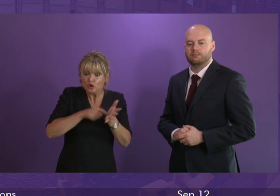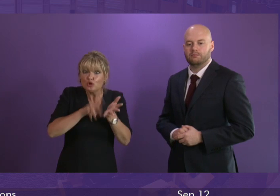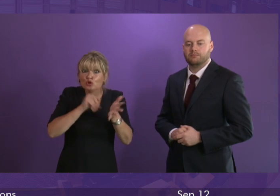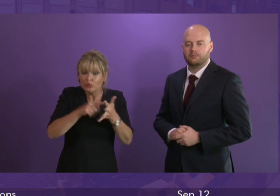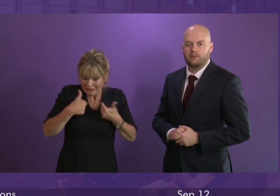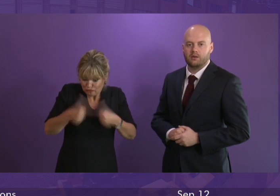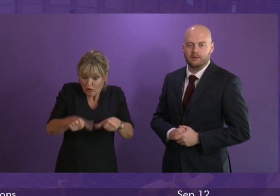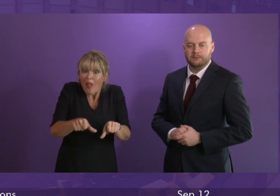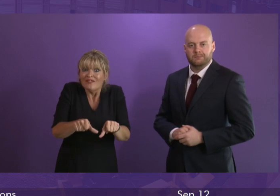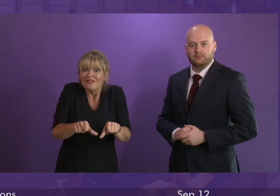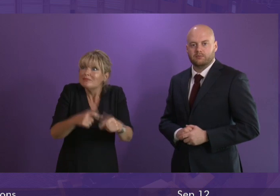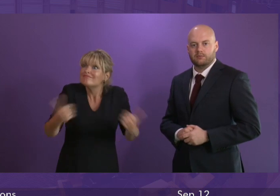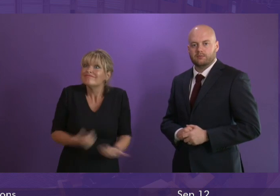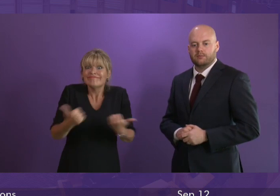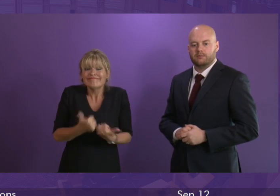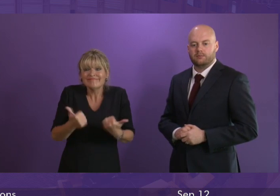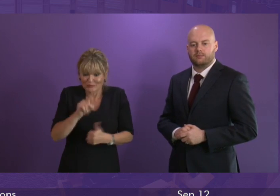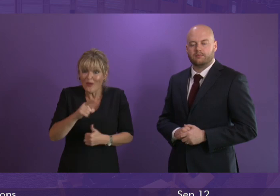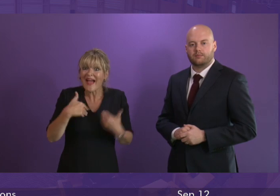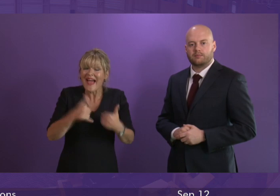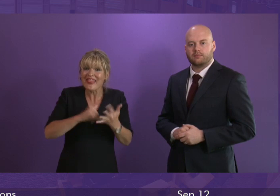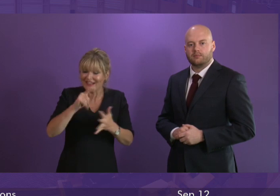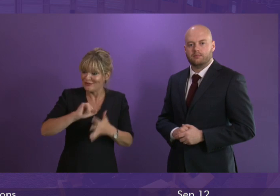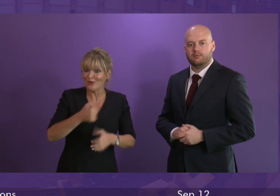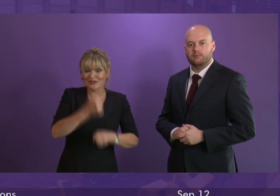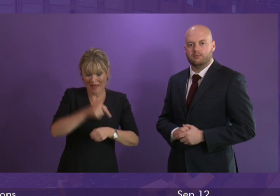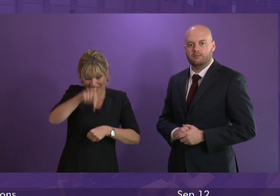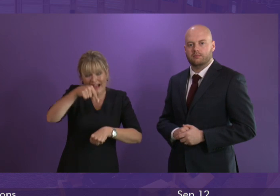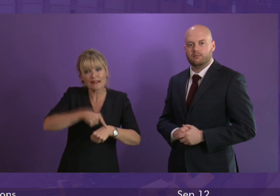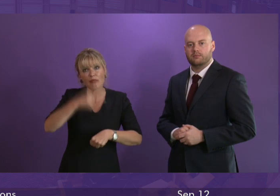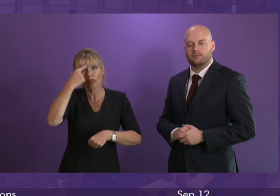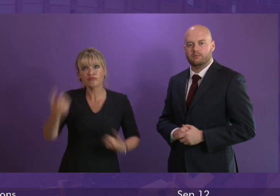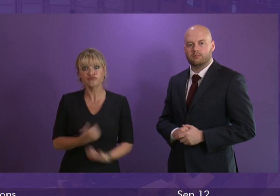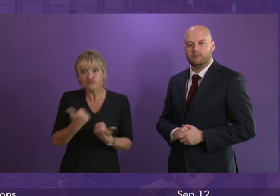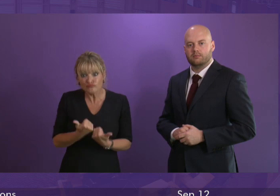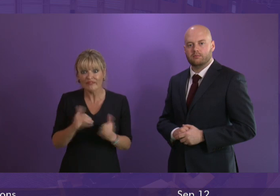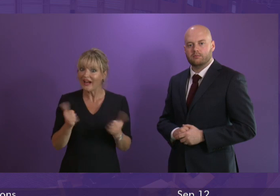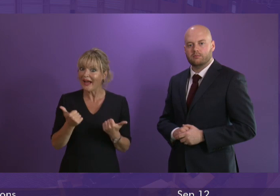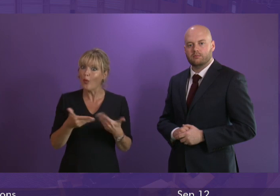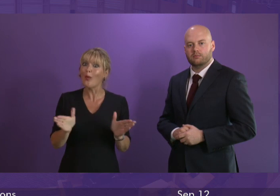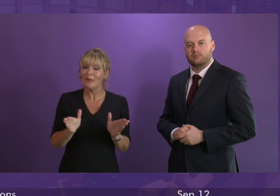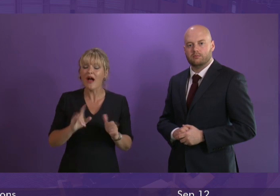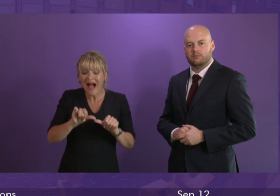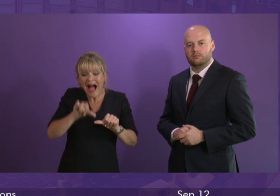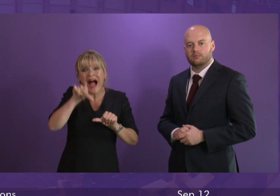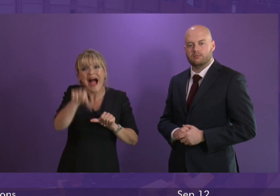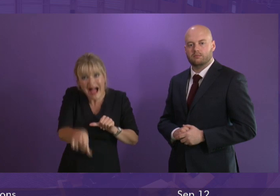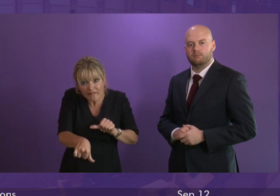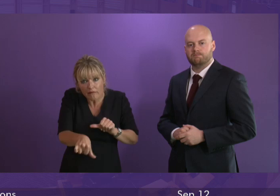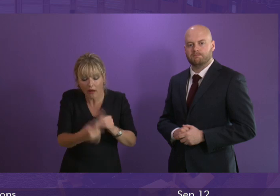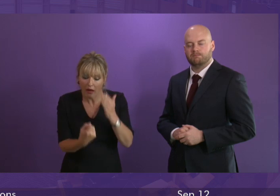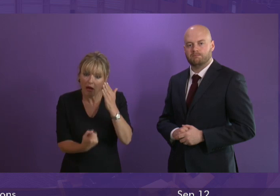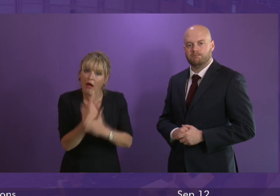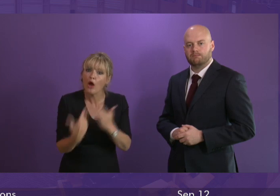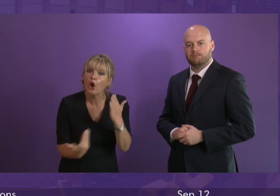that the Cabinet Secretary and the Scottish Government had. An issue then came to light that hadn't previously